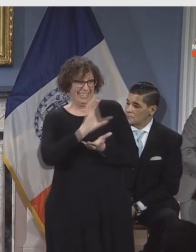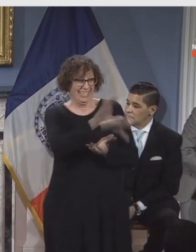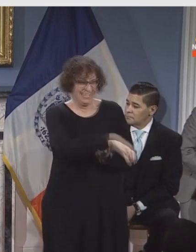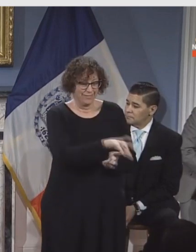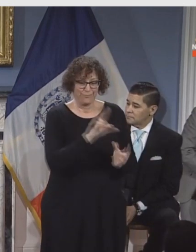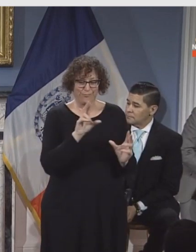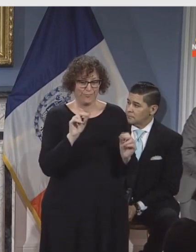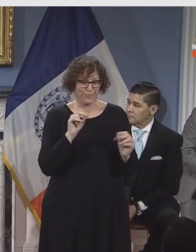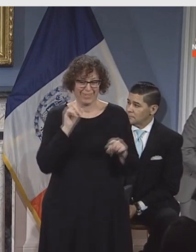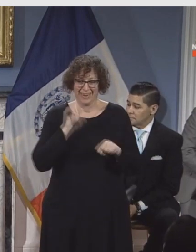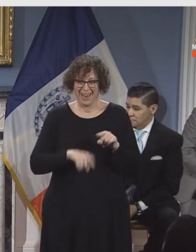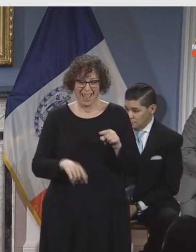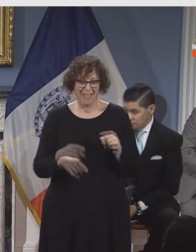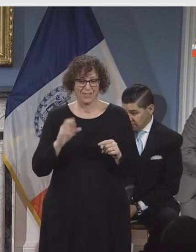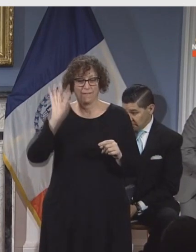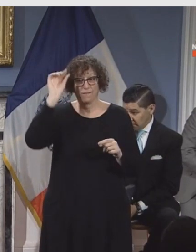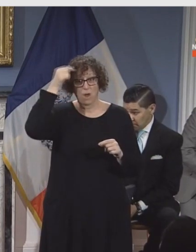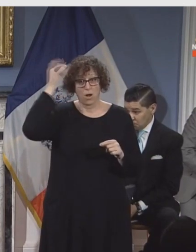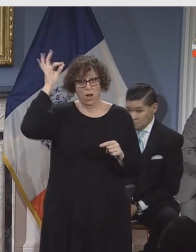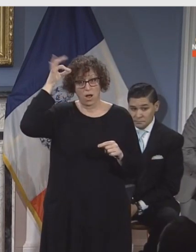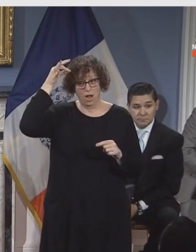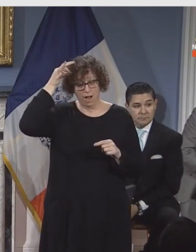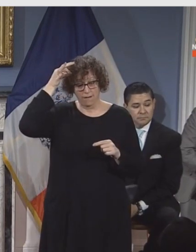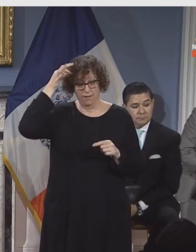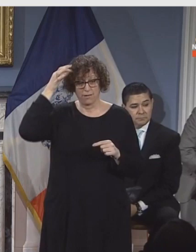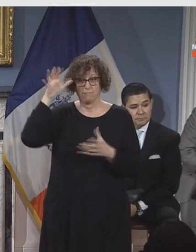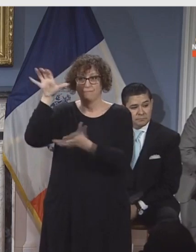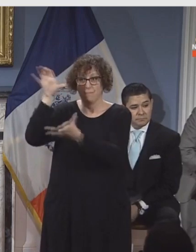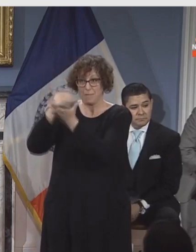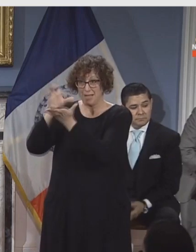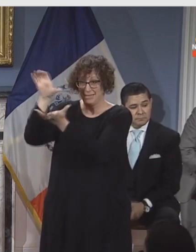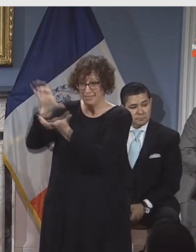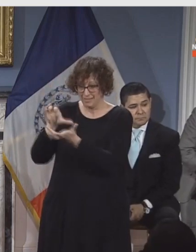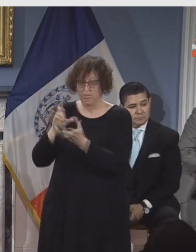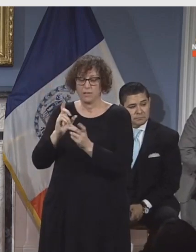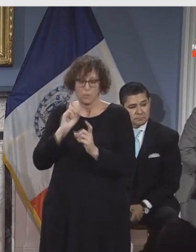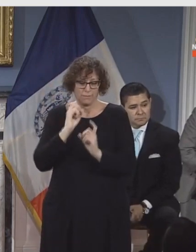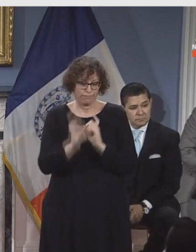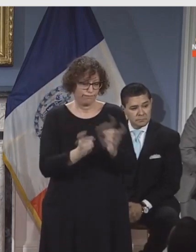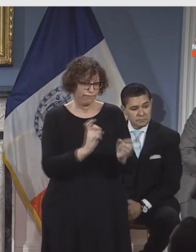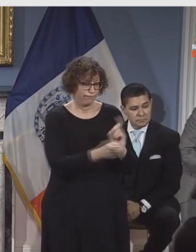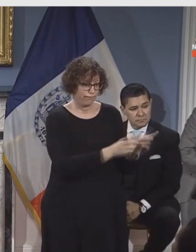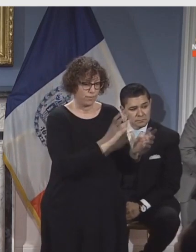the federal government could do it in a heartbeat, so that's just a reality. Do you have any updates on the drive-thru? you.